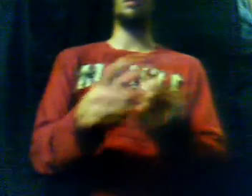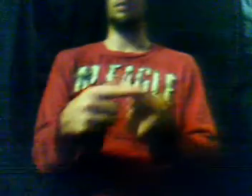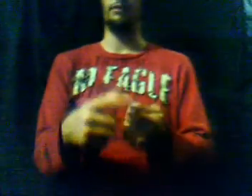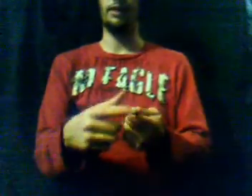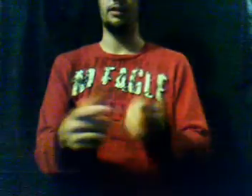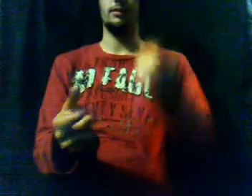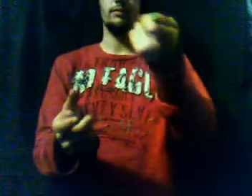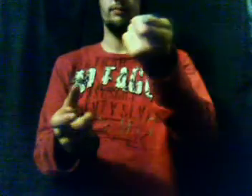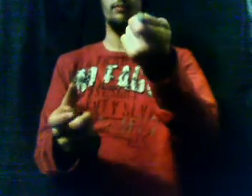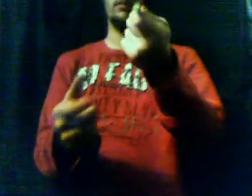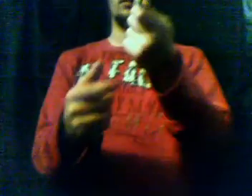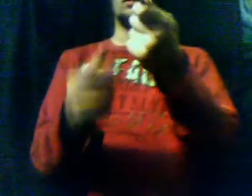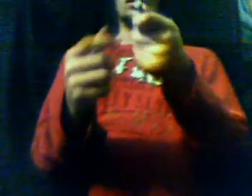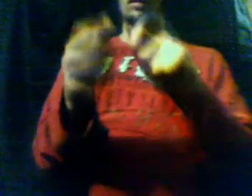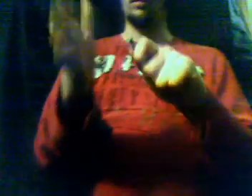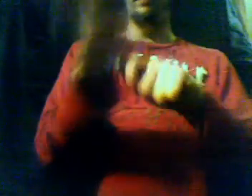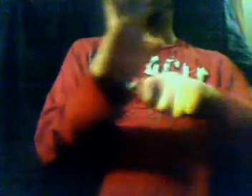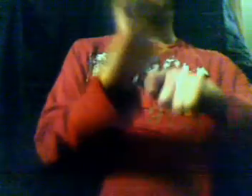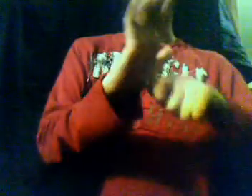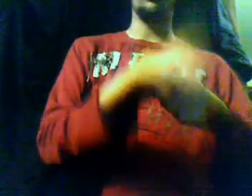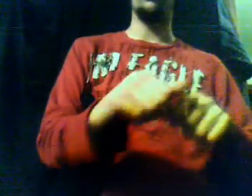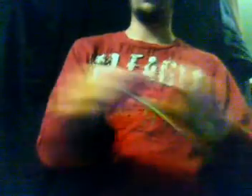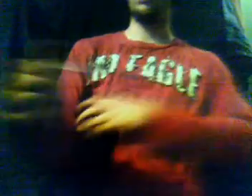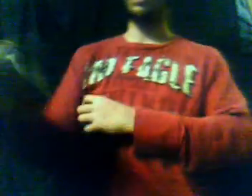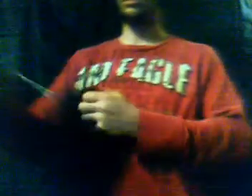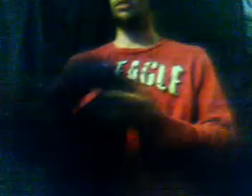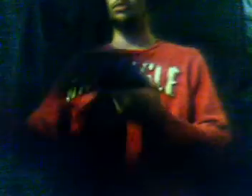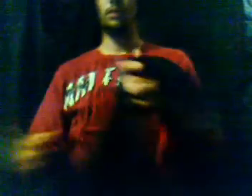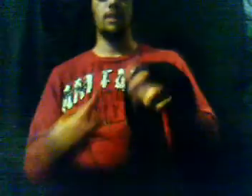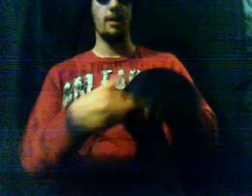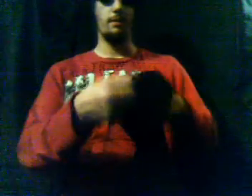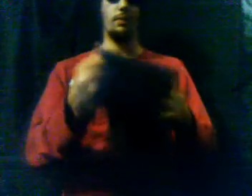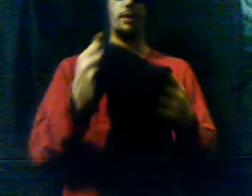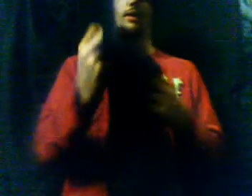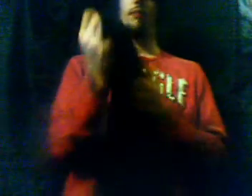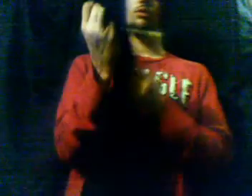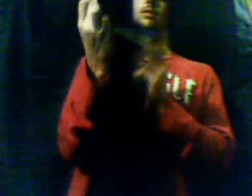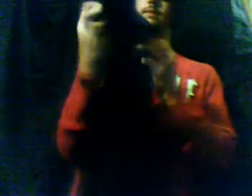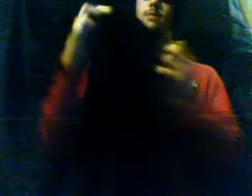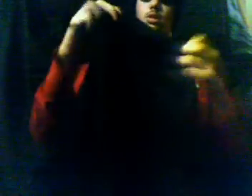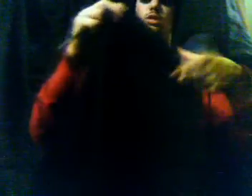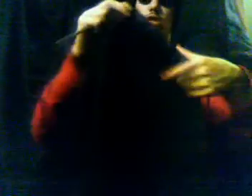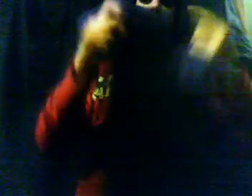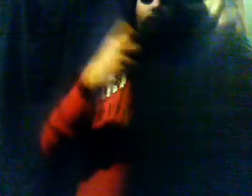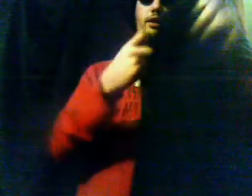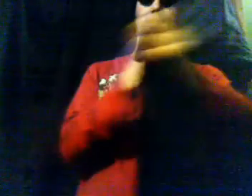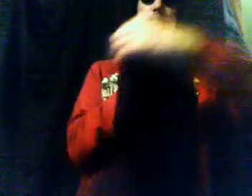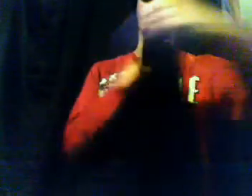top part of the nail, uh, also does too. But I'm going to use this shirt here,